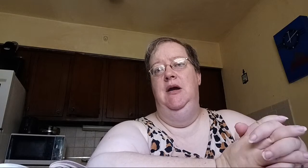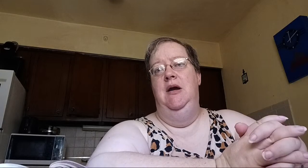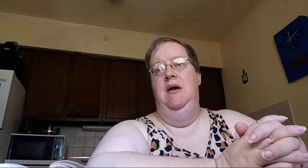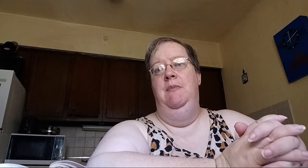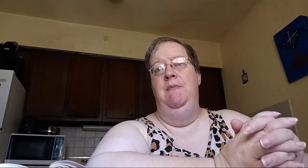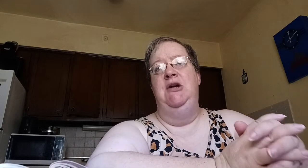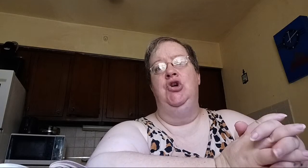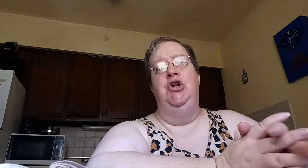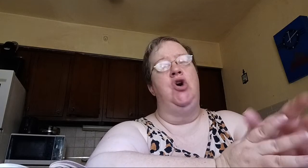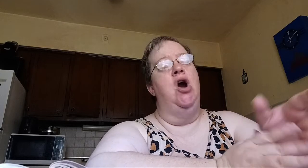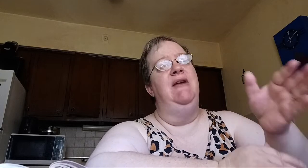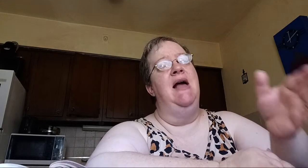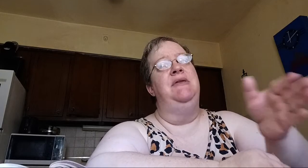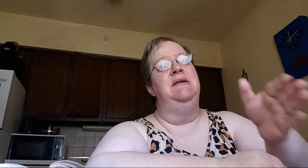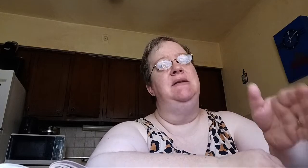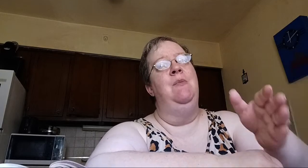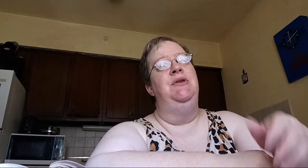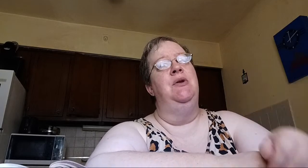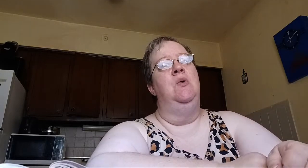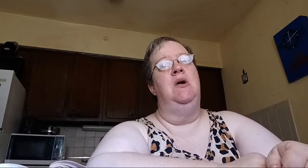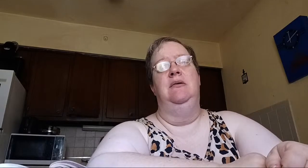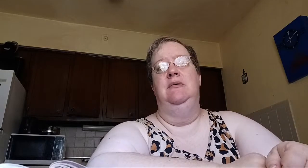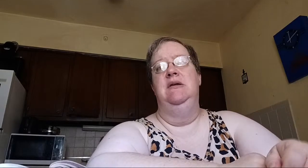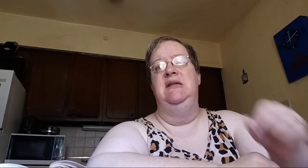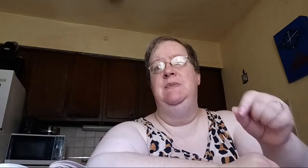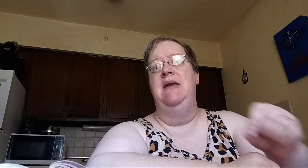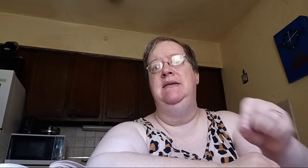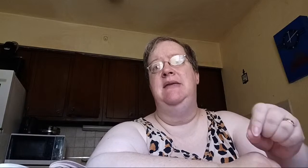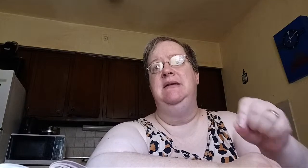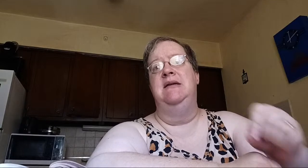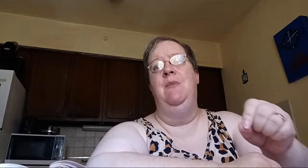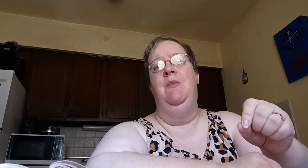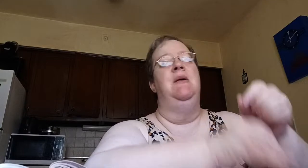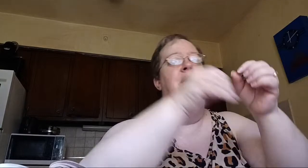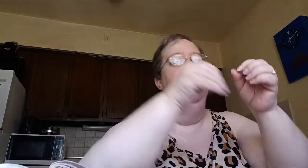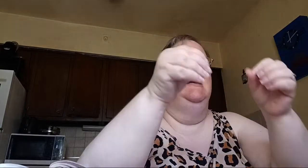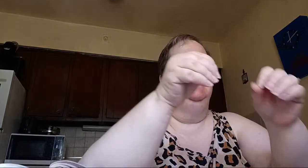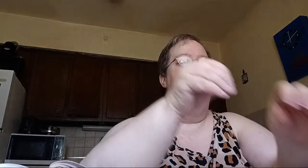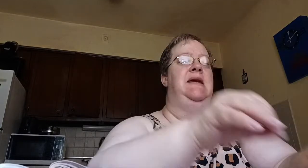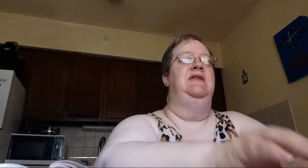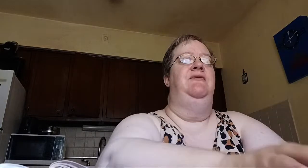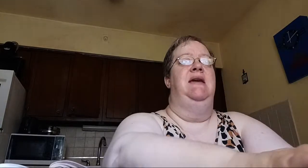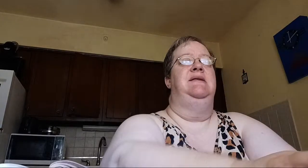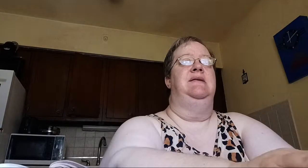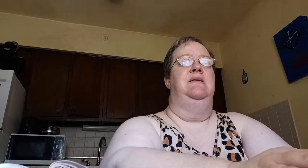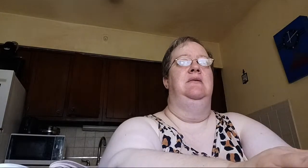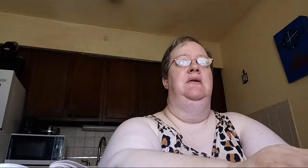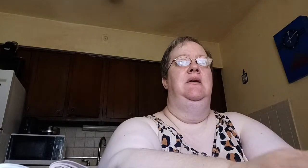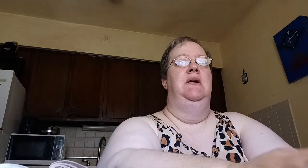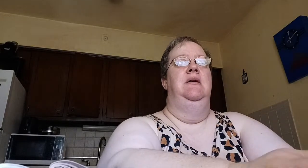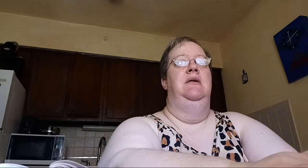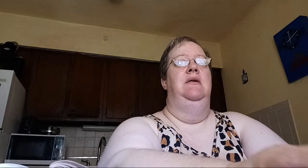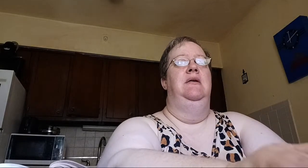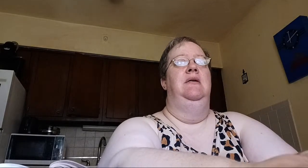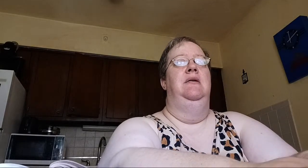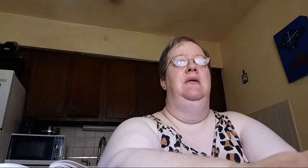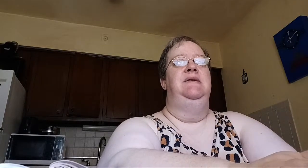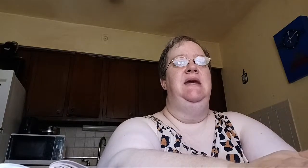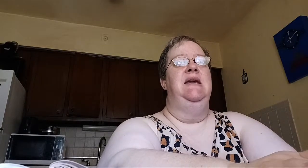But make sure you're carving out that time with the Lord. Spend that time with him. Seek his face. Please, seek his